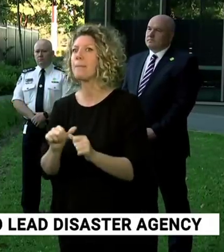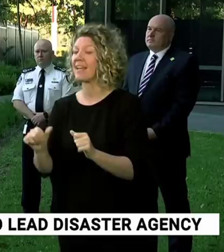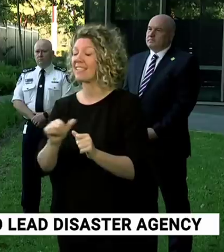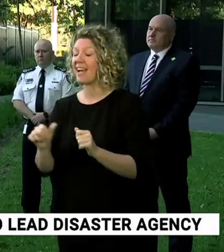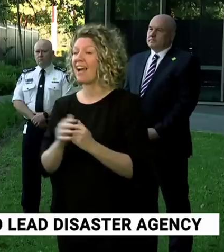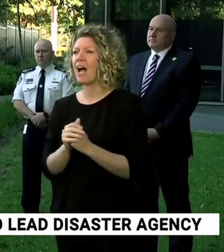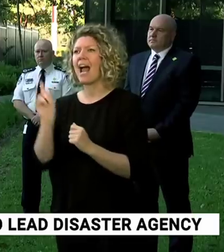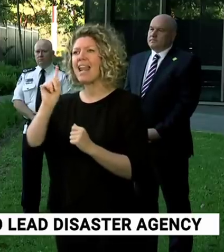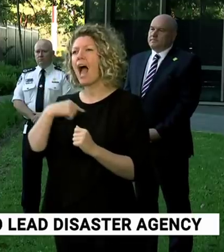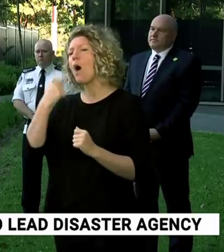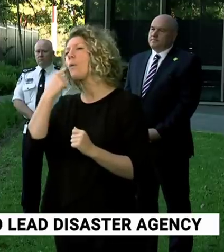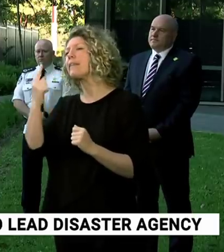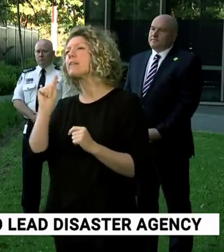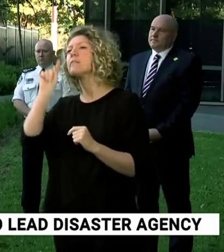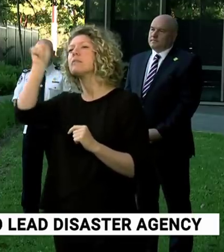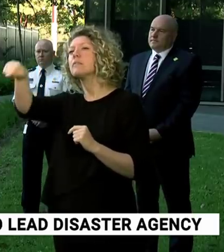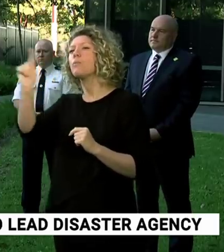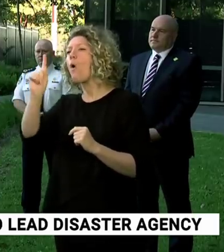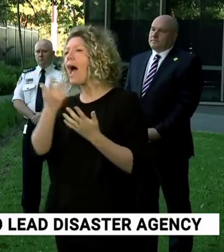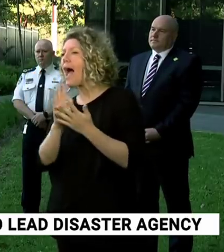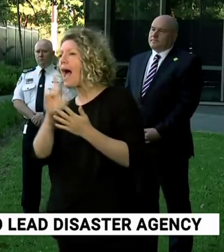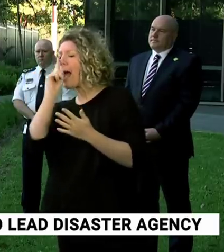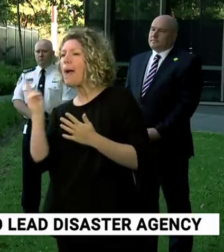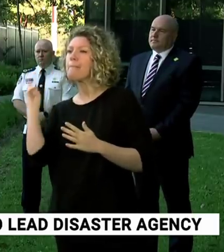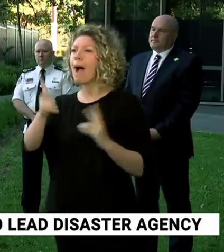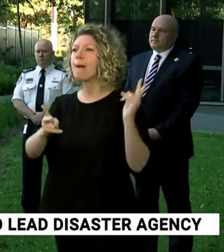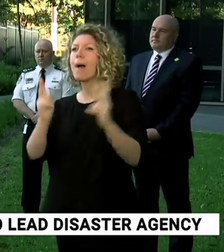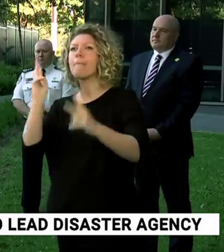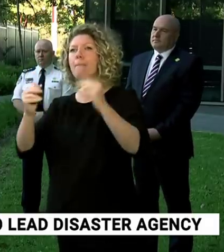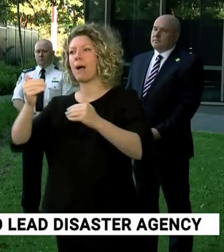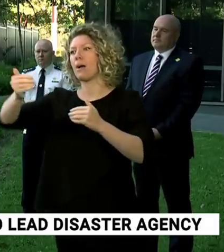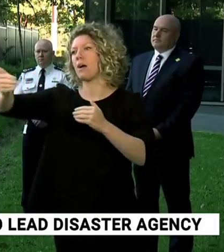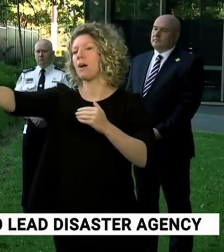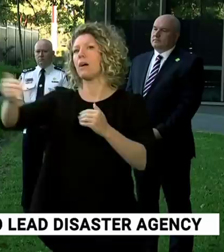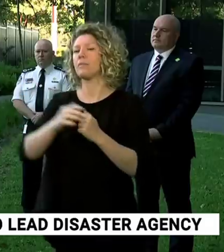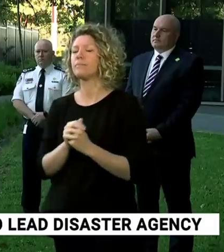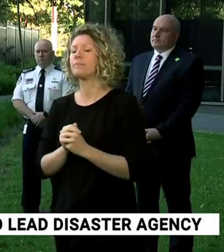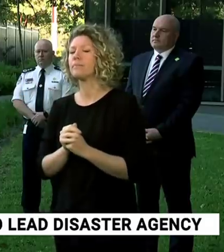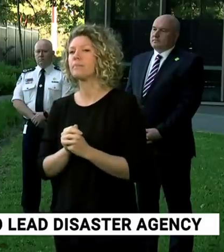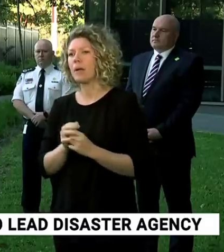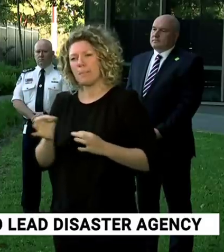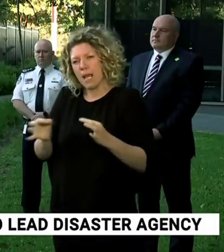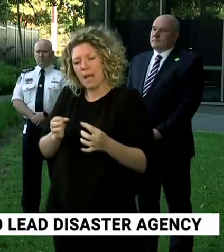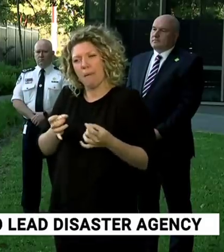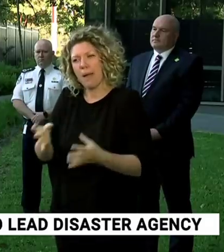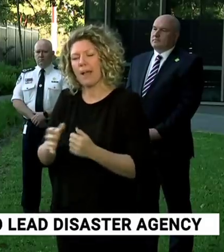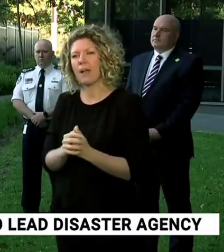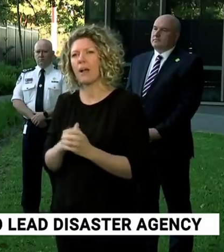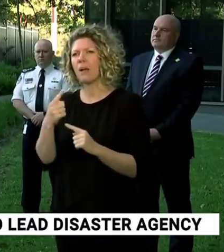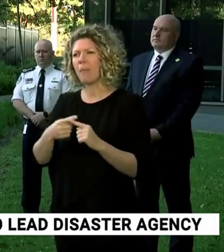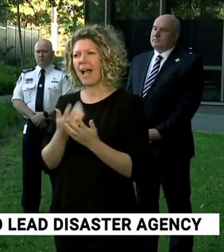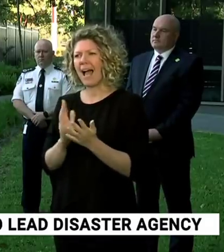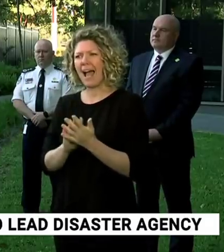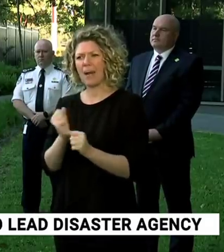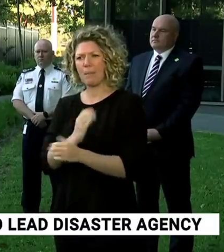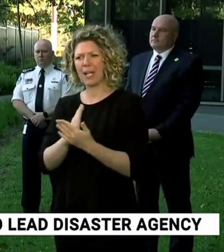what we can do to support everybody, support all of us, whilst we're more confined to our homes but also how we can look forward